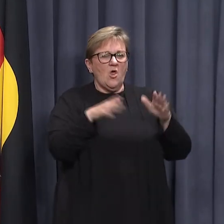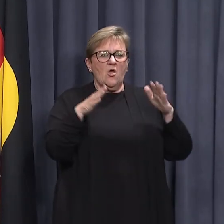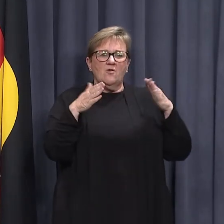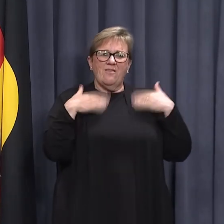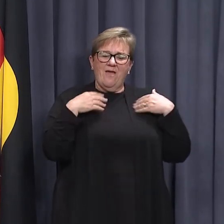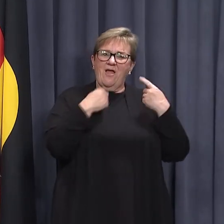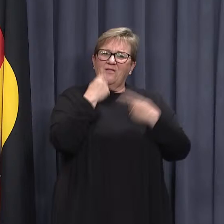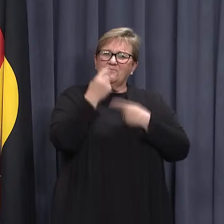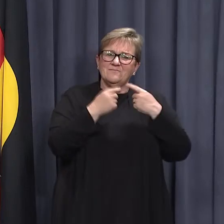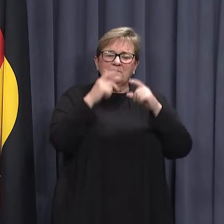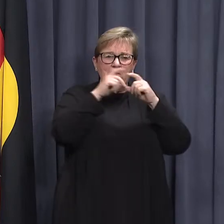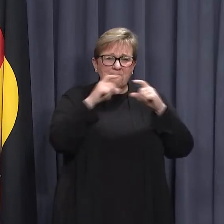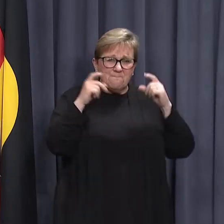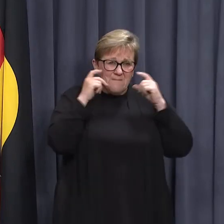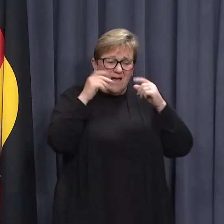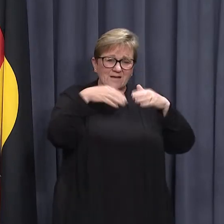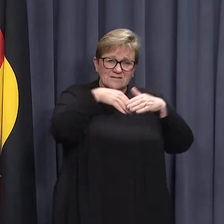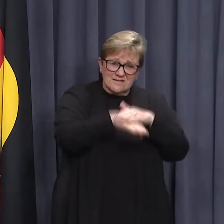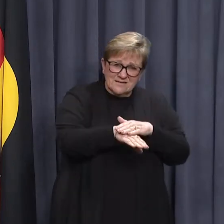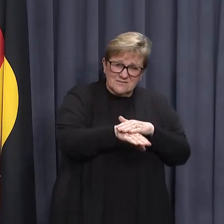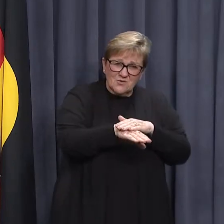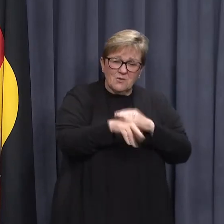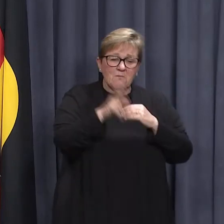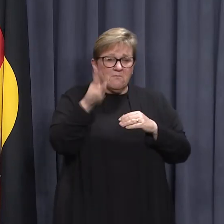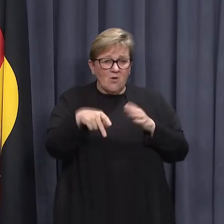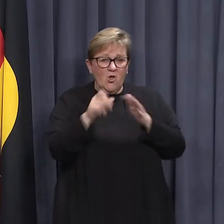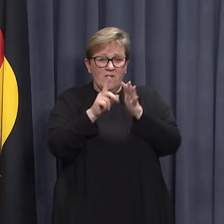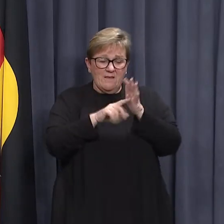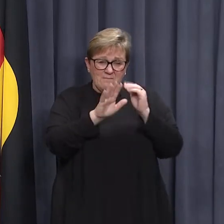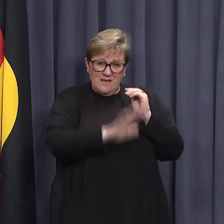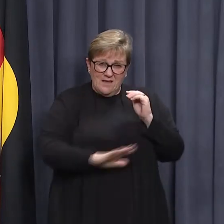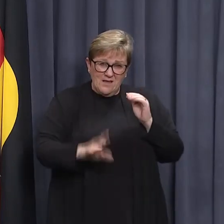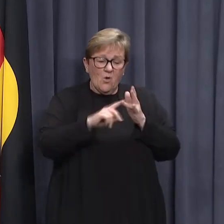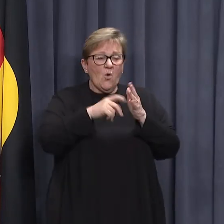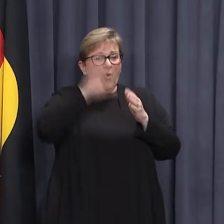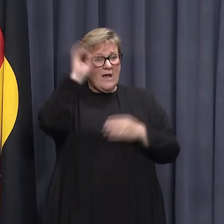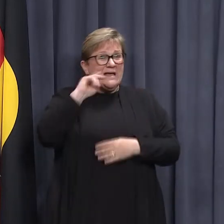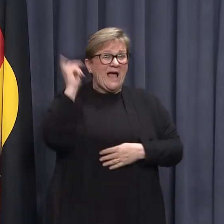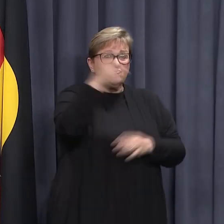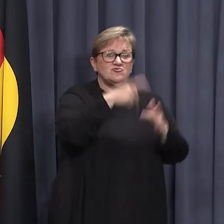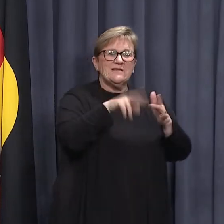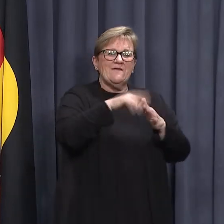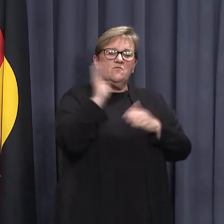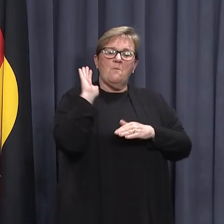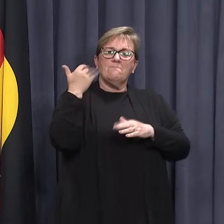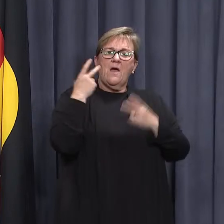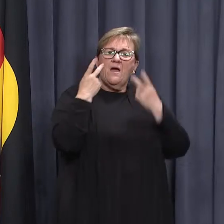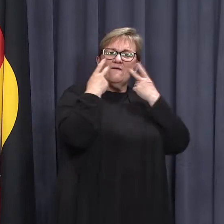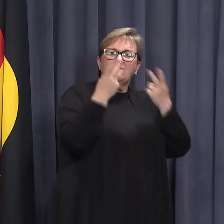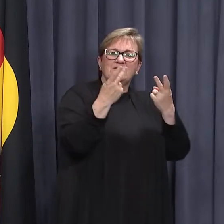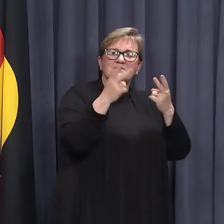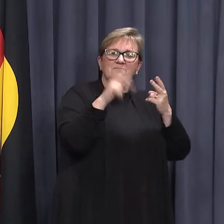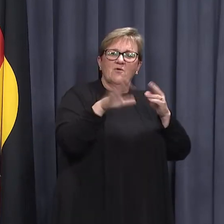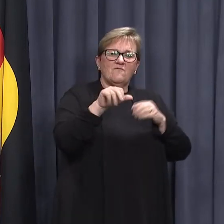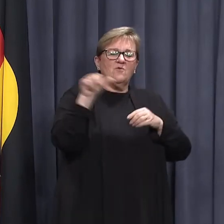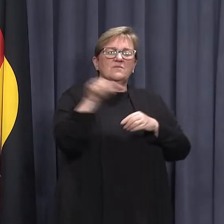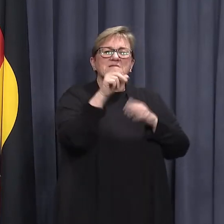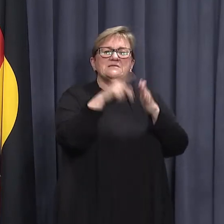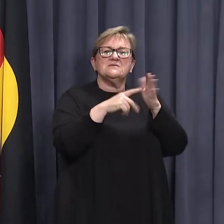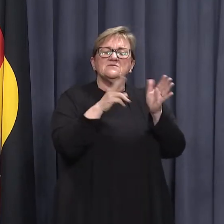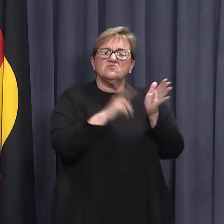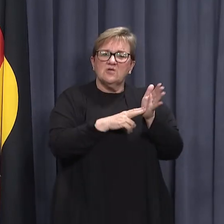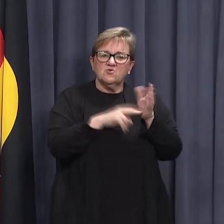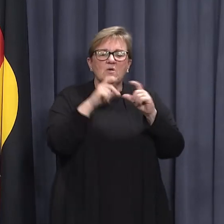directions. Wear your mask indoors in Perth and Peel or in the regions if you have visited Perth and Peel since the 6th of